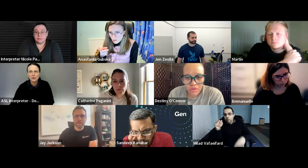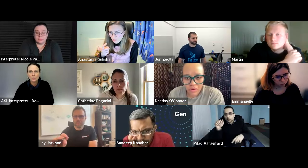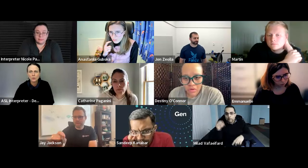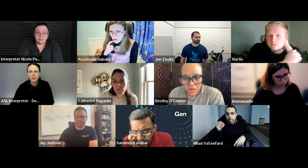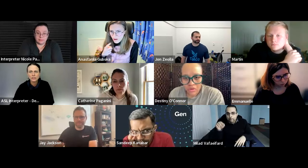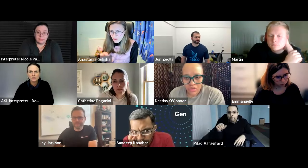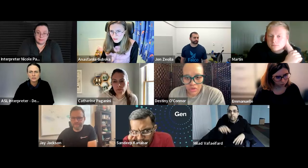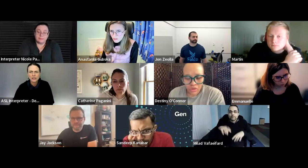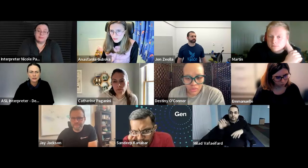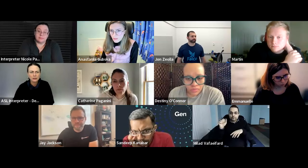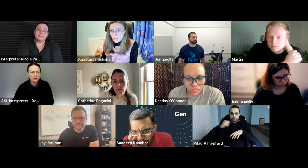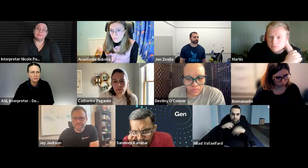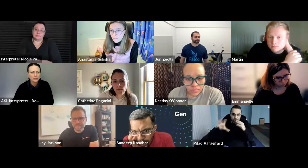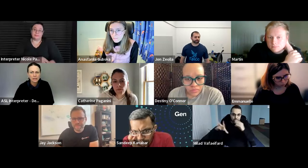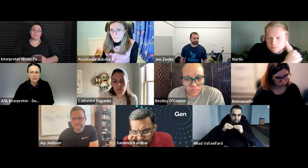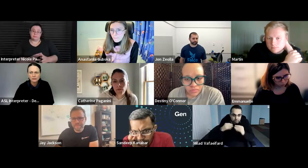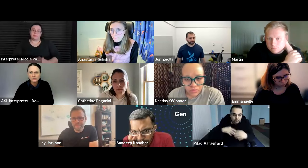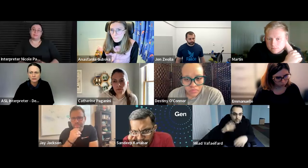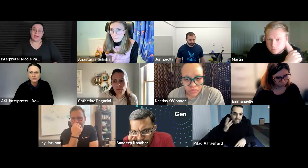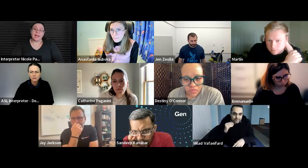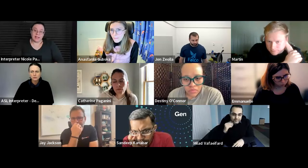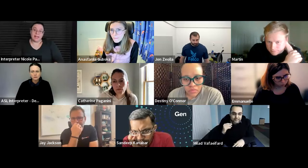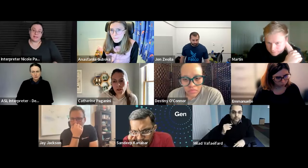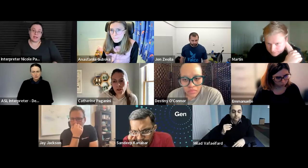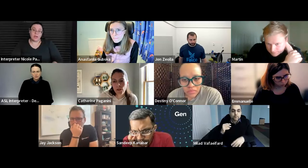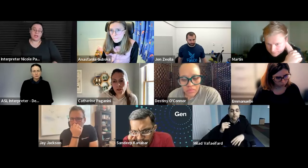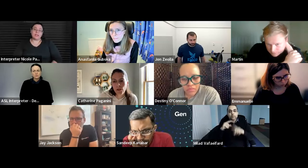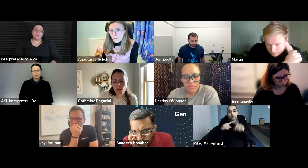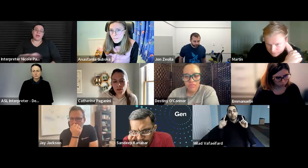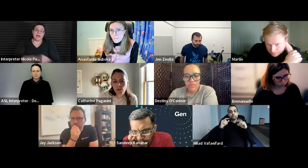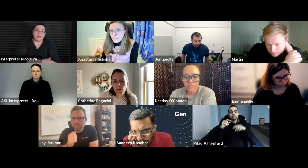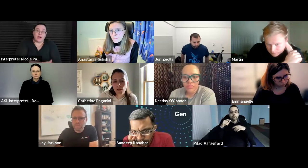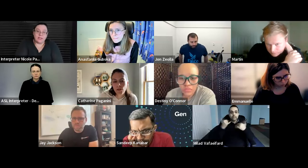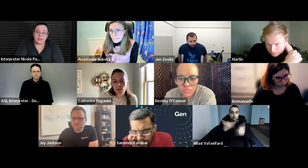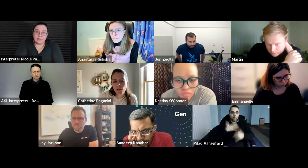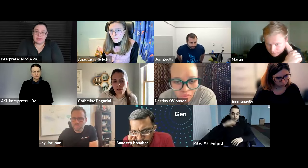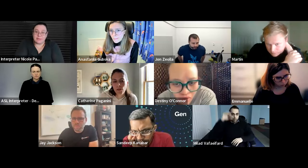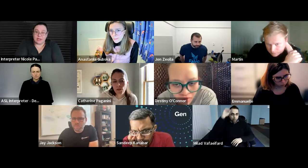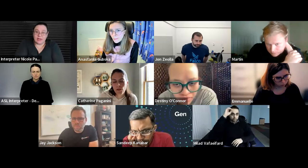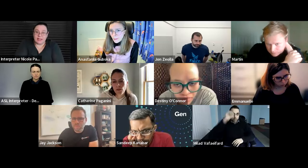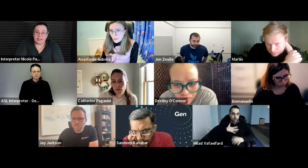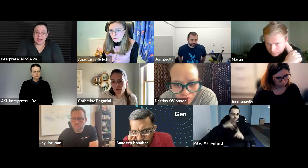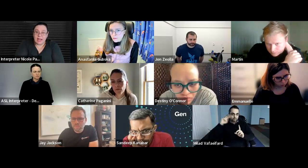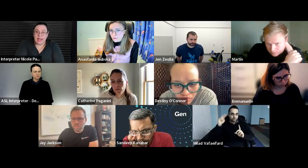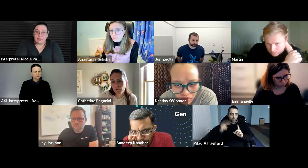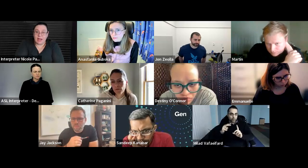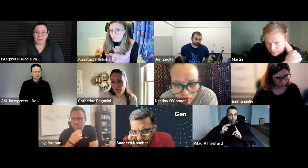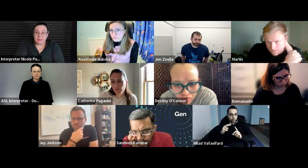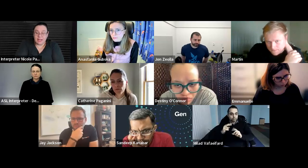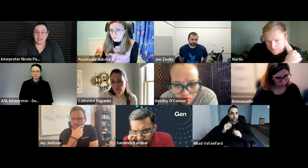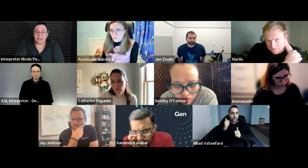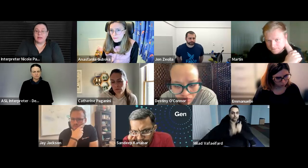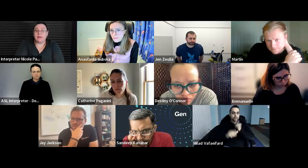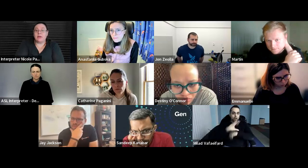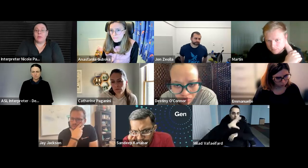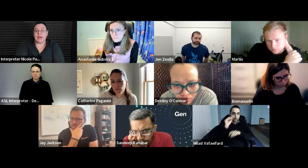and what did you say um milan yes i wanted to add on some experience in